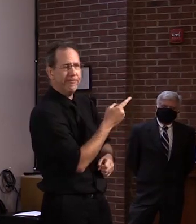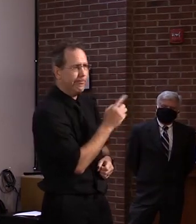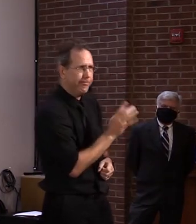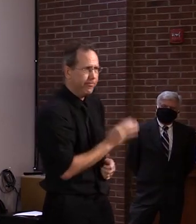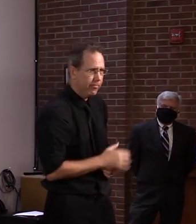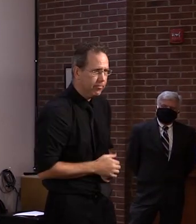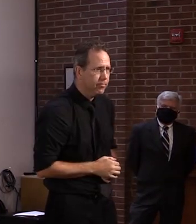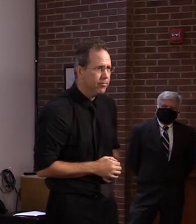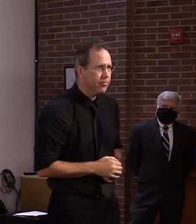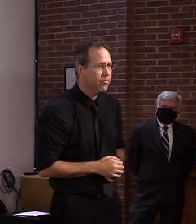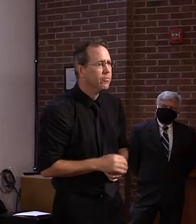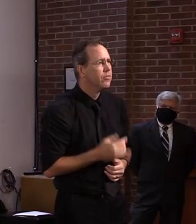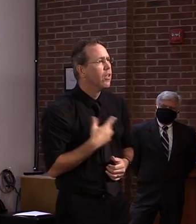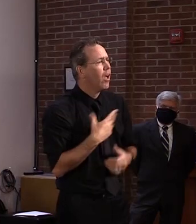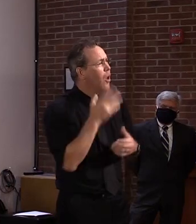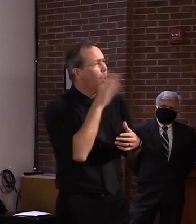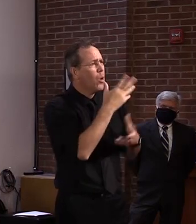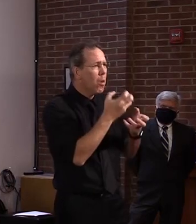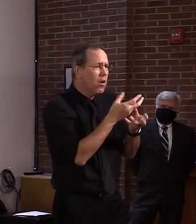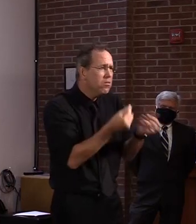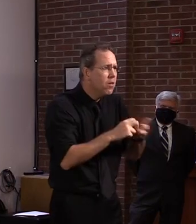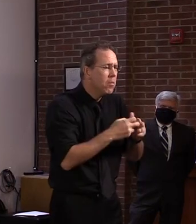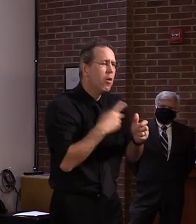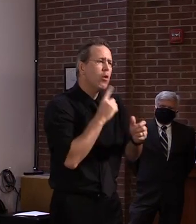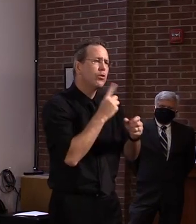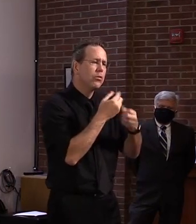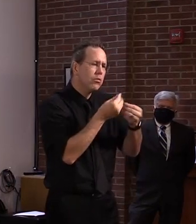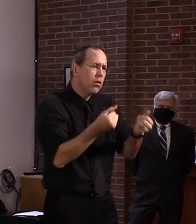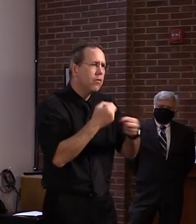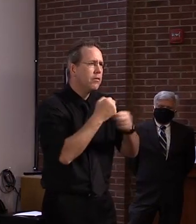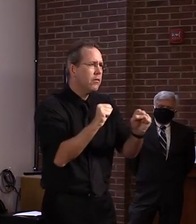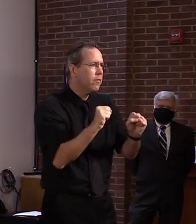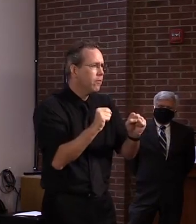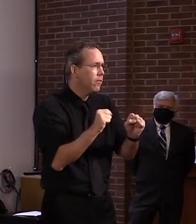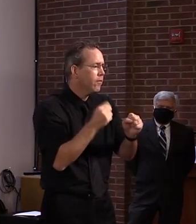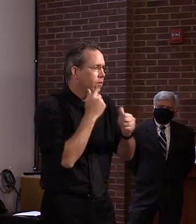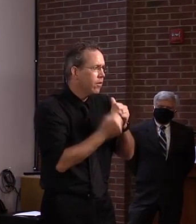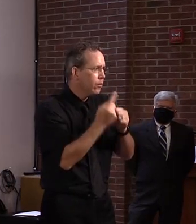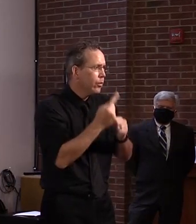effective. Okay? Thank you very much.